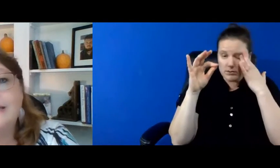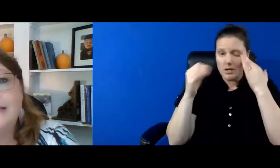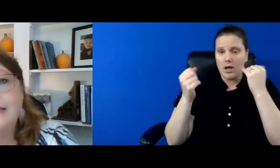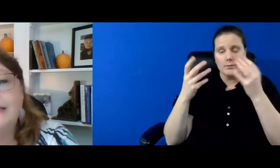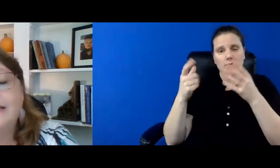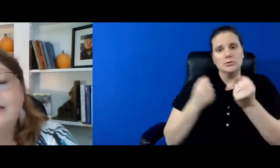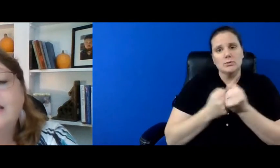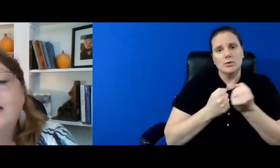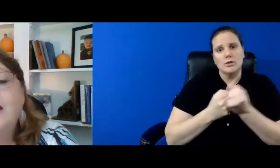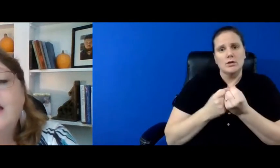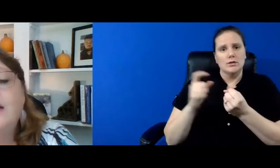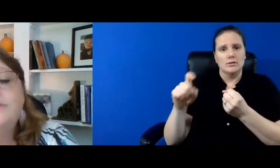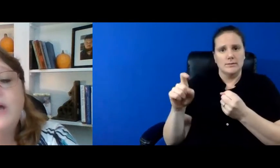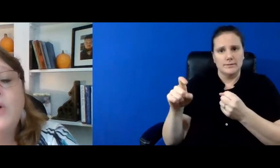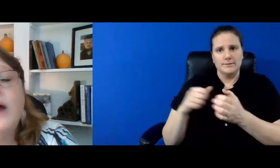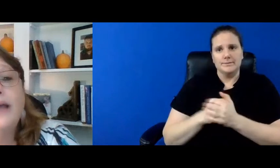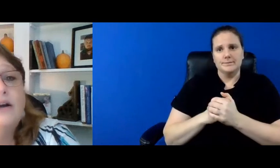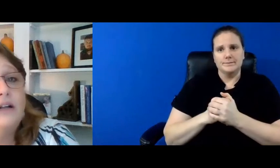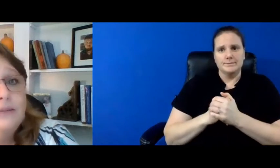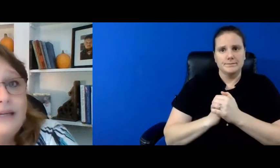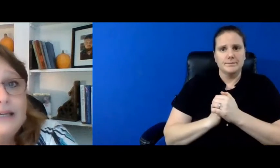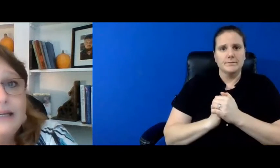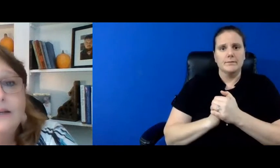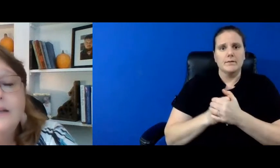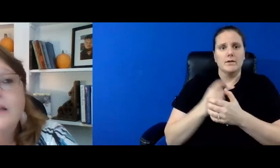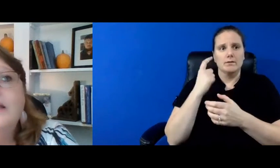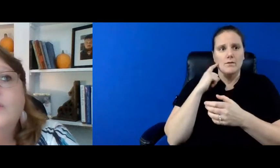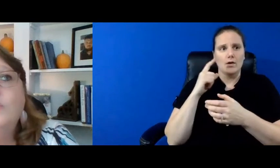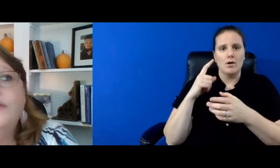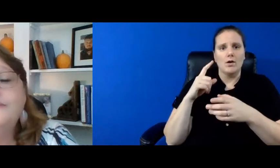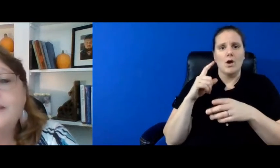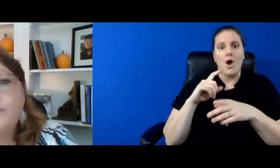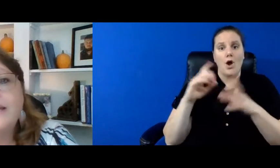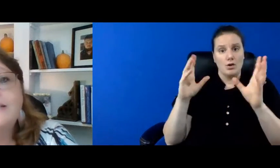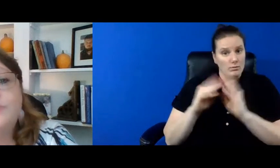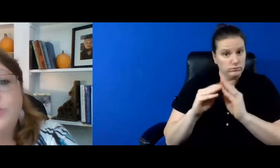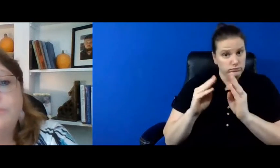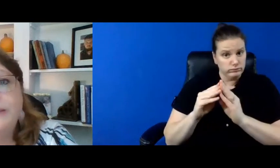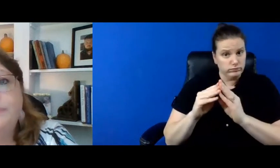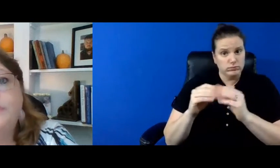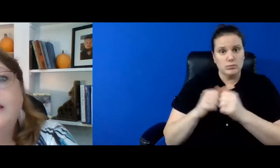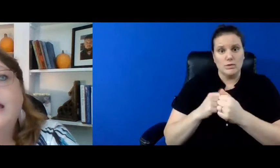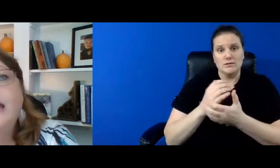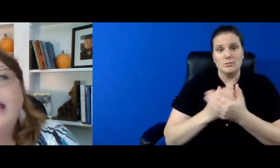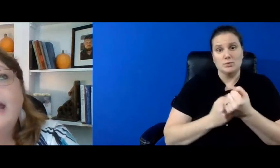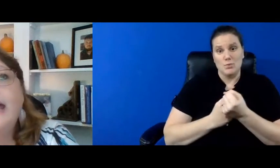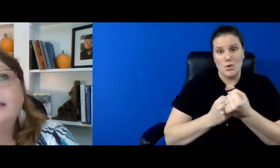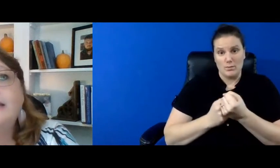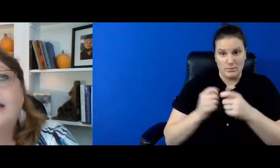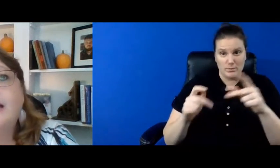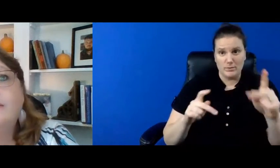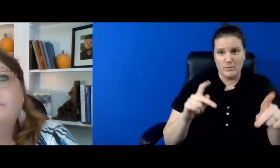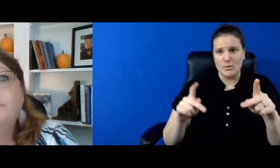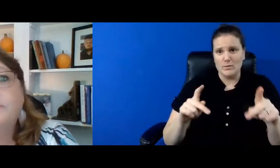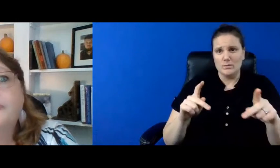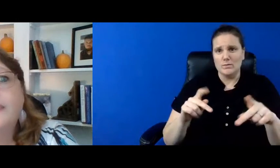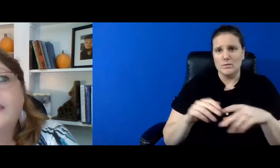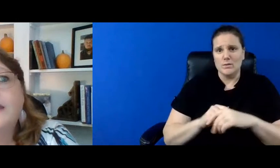he was going to need so i called a meeting with some of my support people and